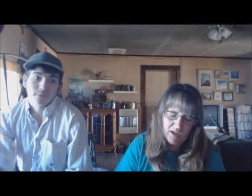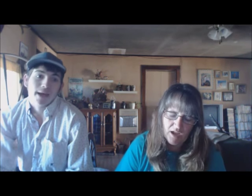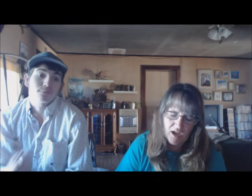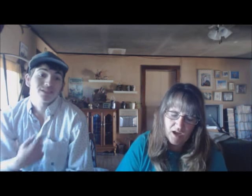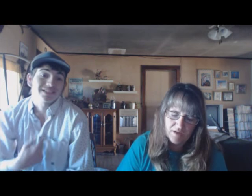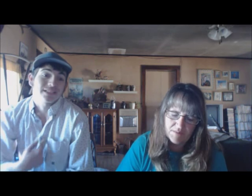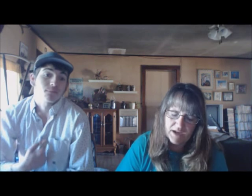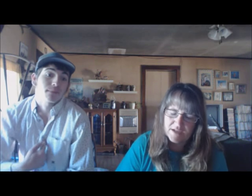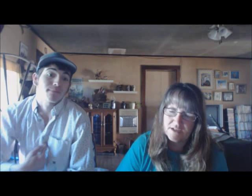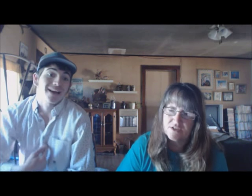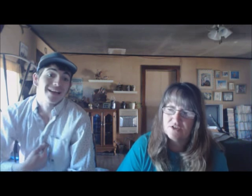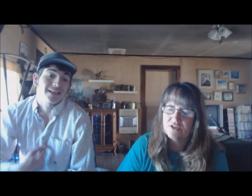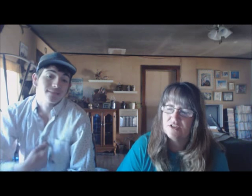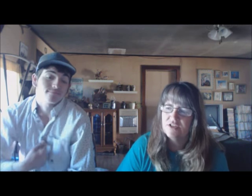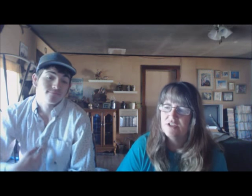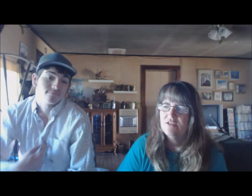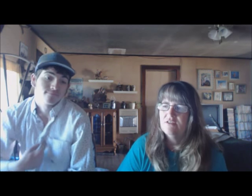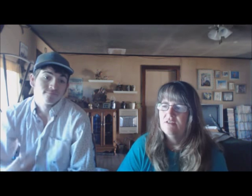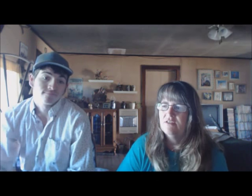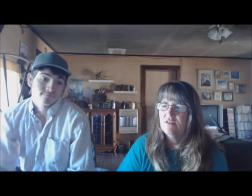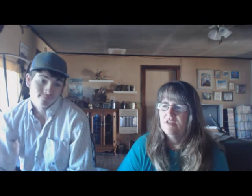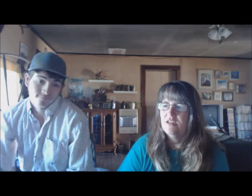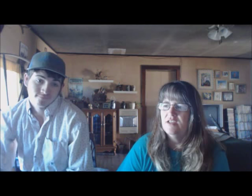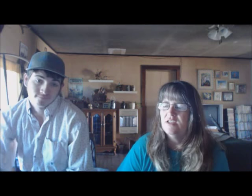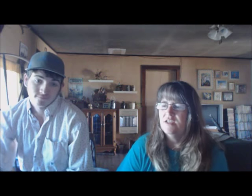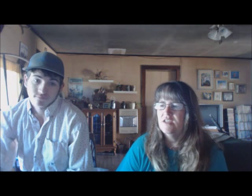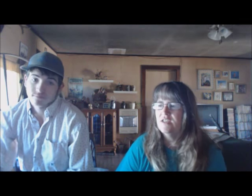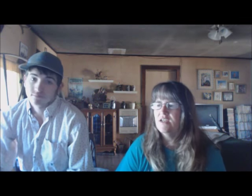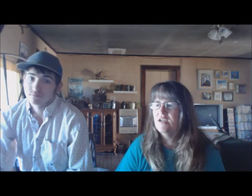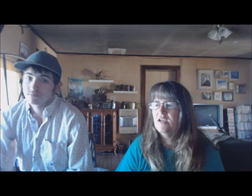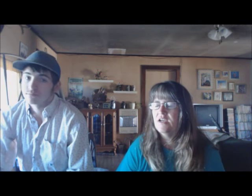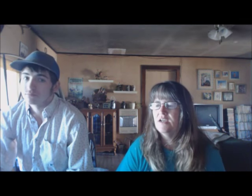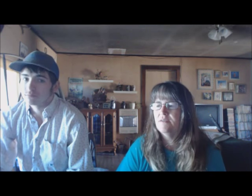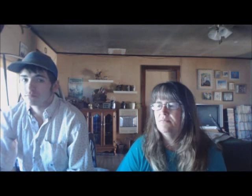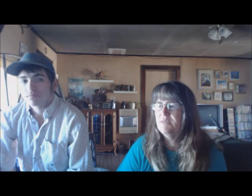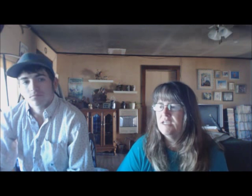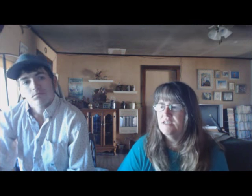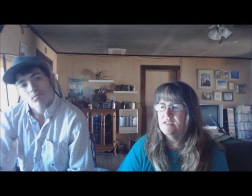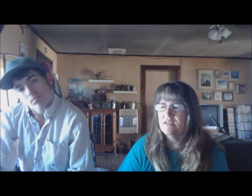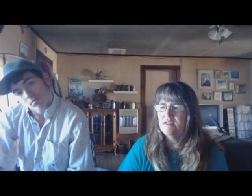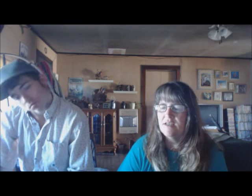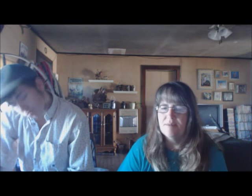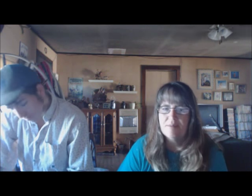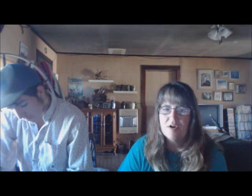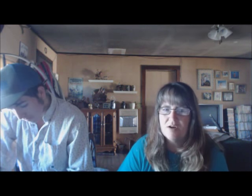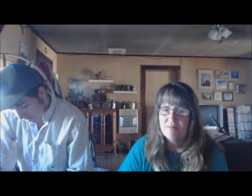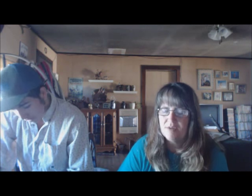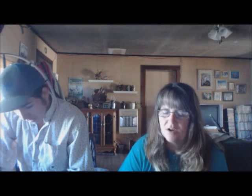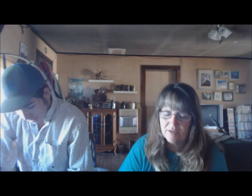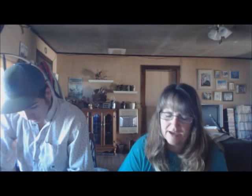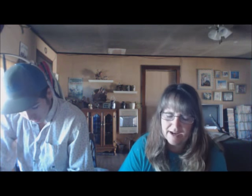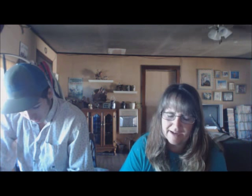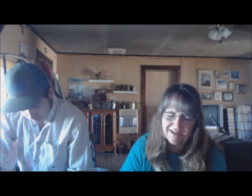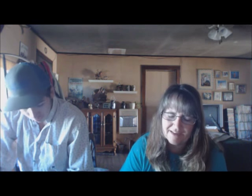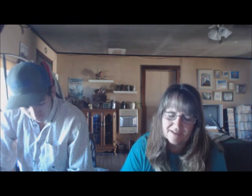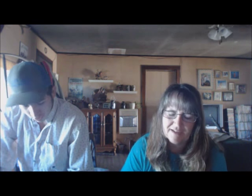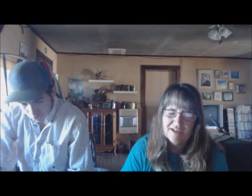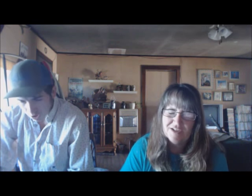Uh, my onions are doing good. The, uh, mint, lemon balm, all that. I've got to get the